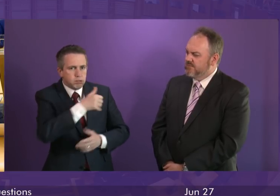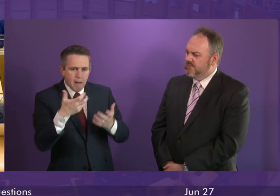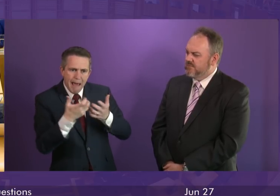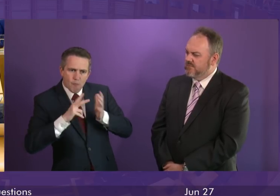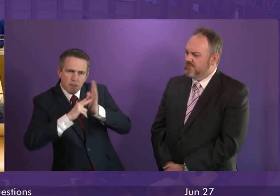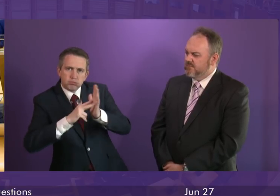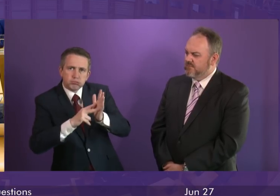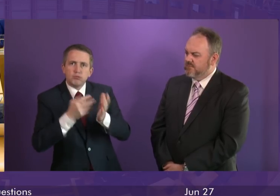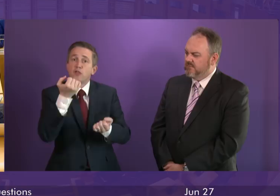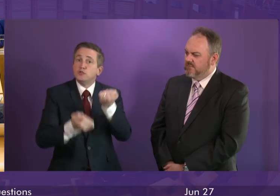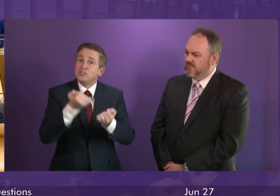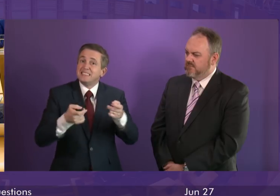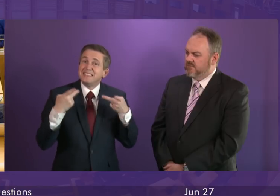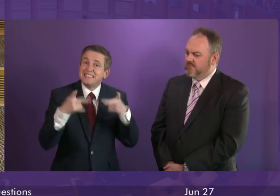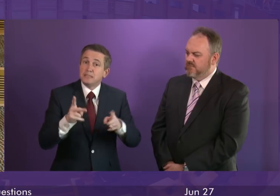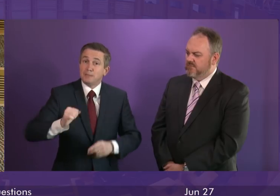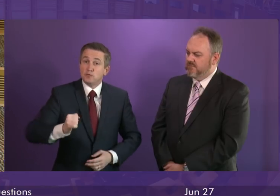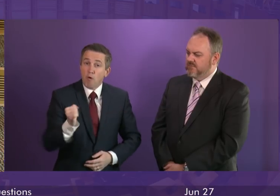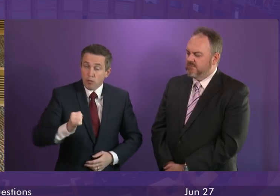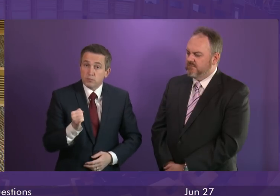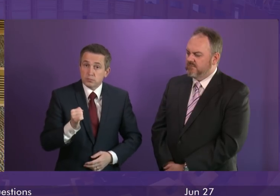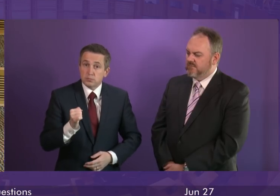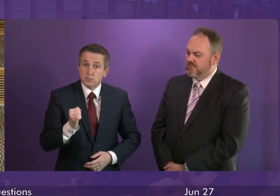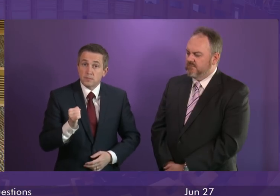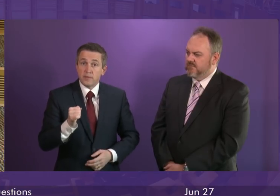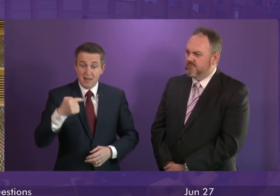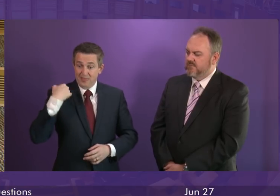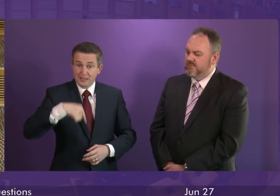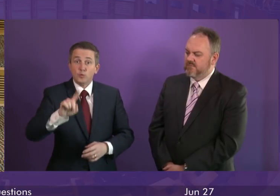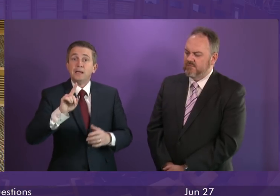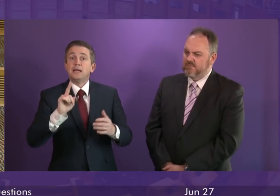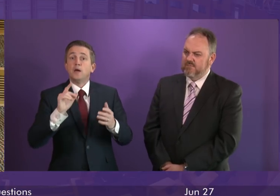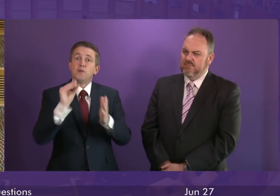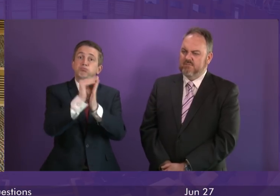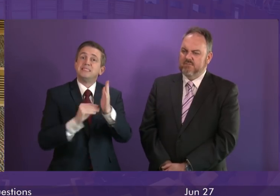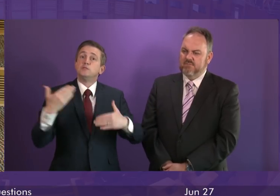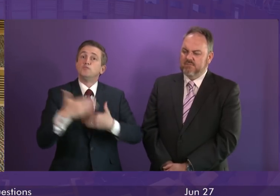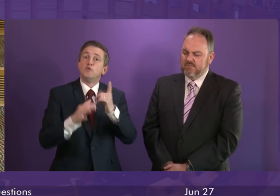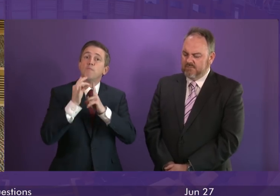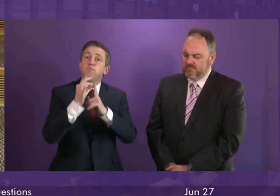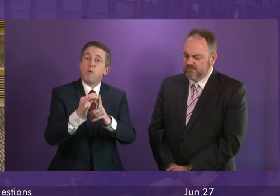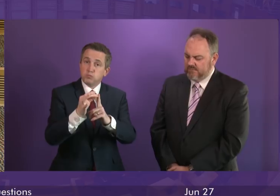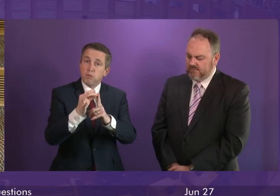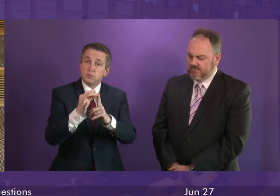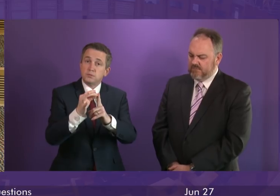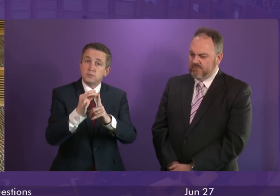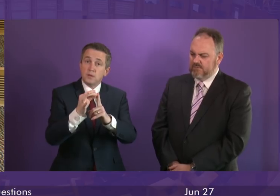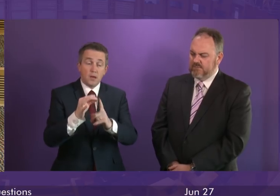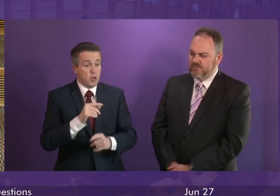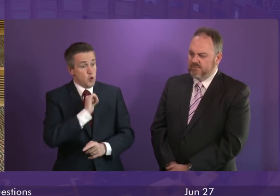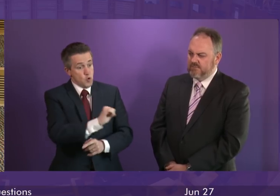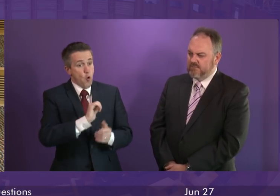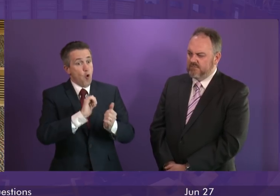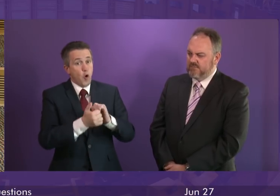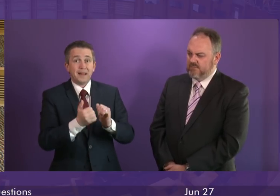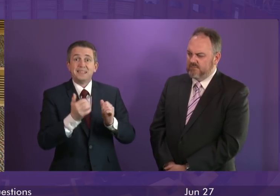the justice interventions. And the proposals we've taken forward this week, as I said a moment ago, are proposals that her colleagues